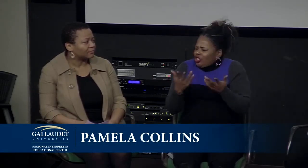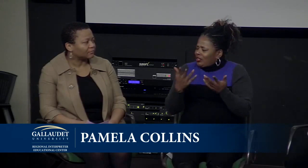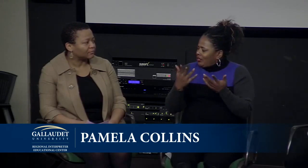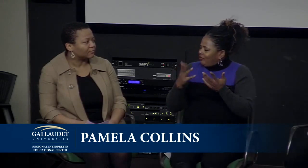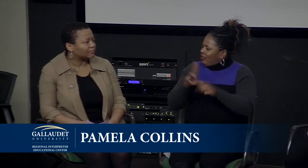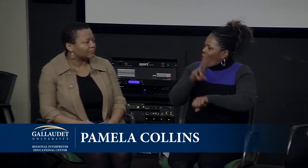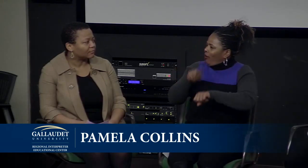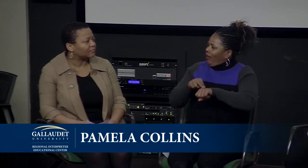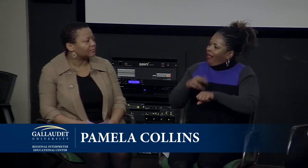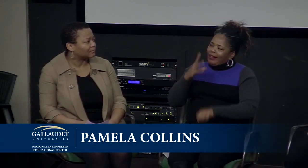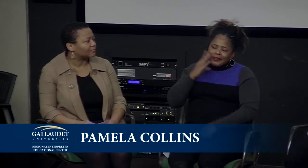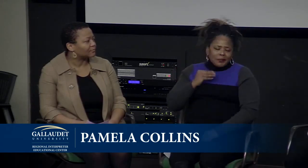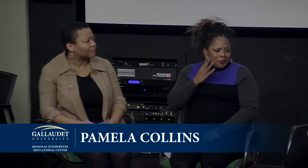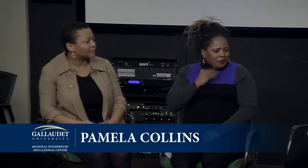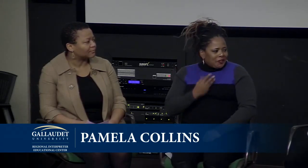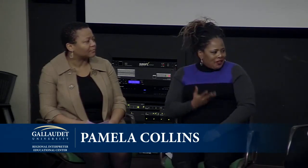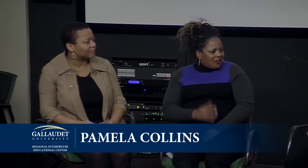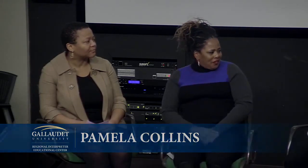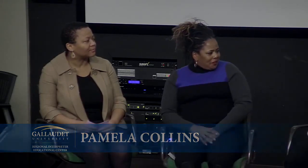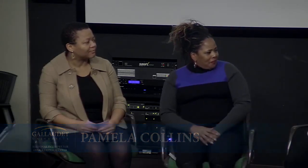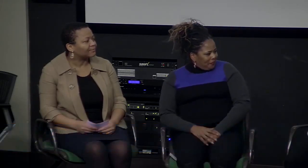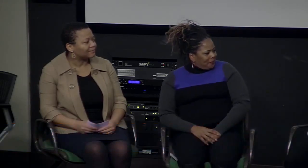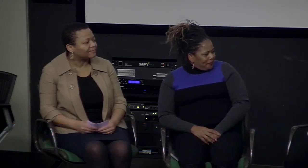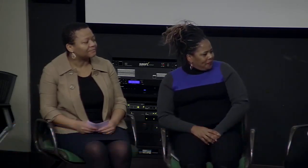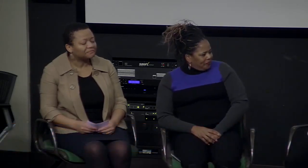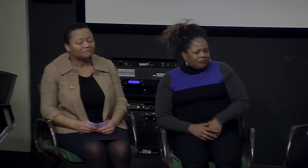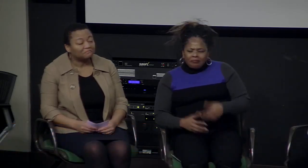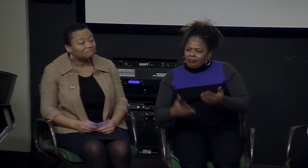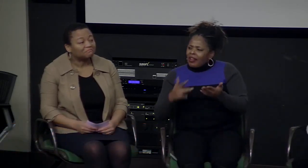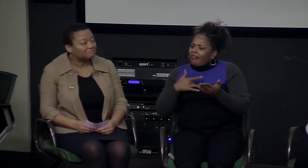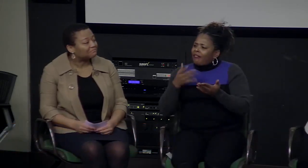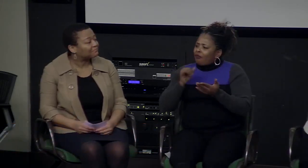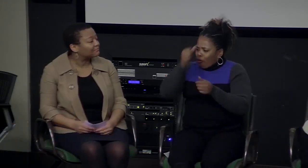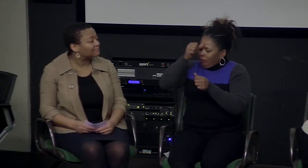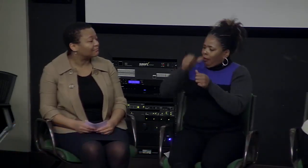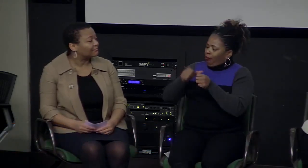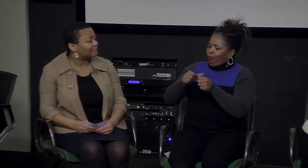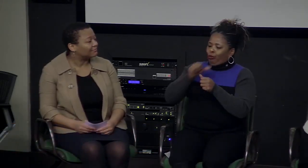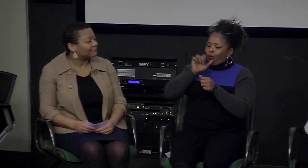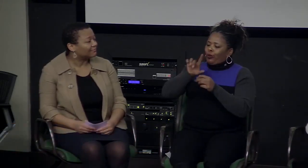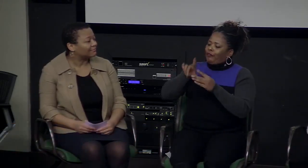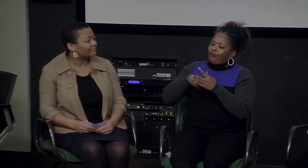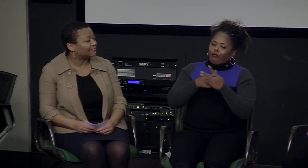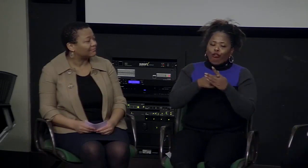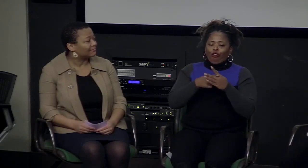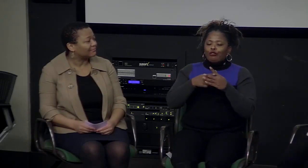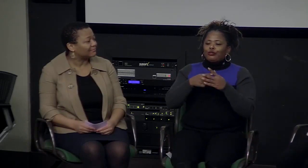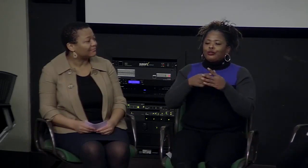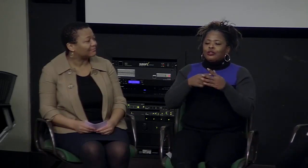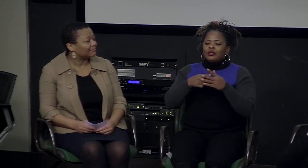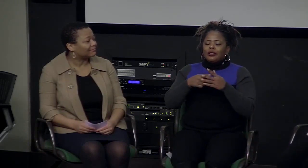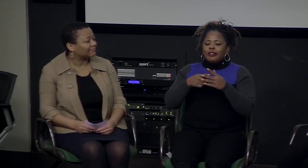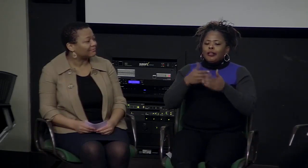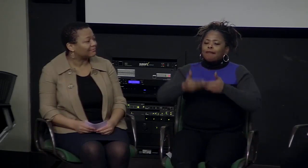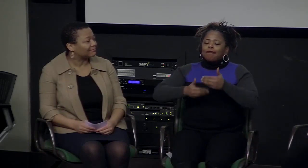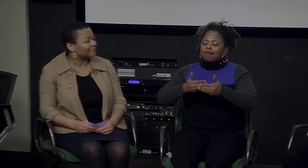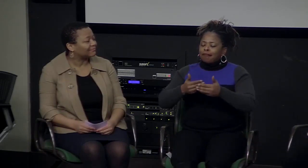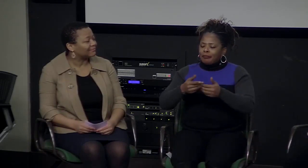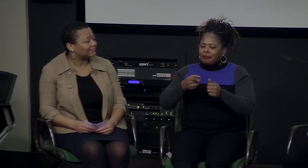So, it wasn't that we necessarily decided it, but it was an organic experience that we created and took advantage of. And